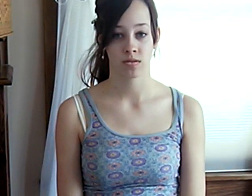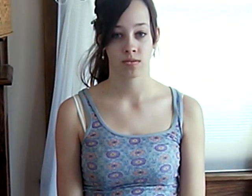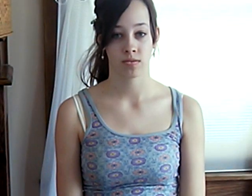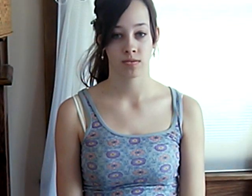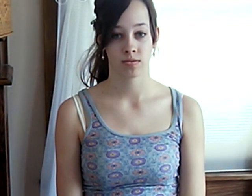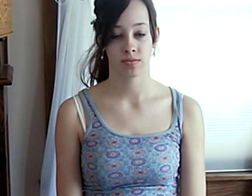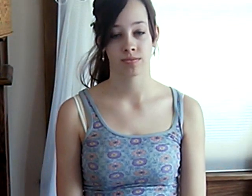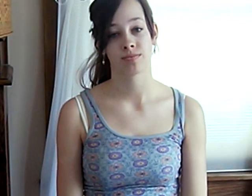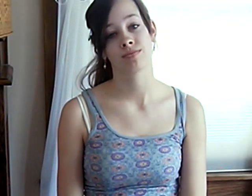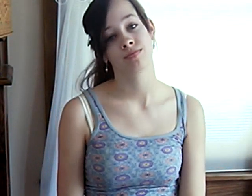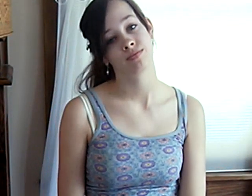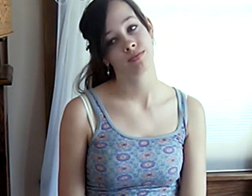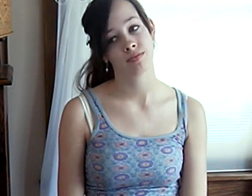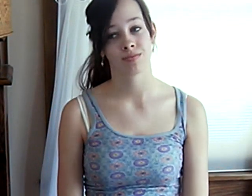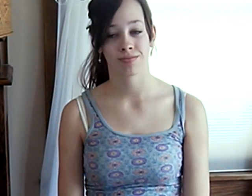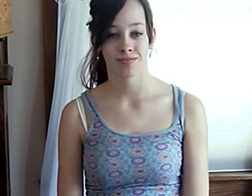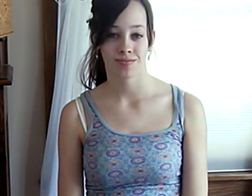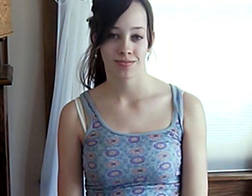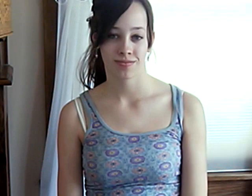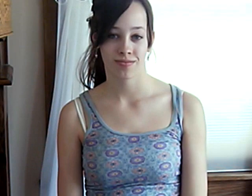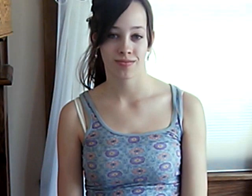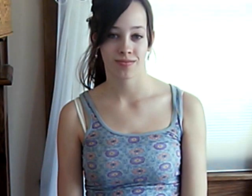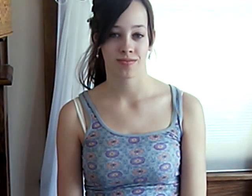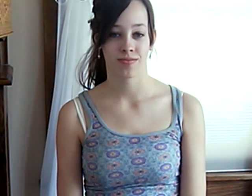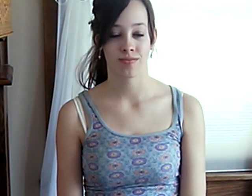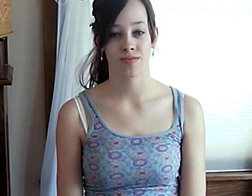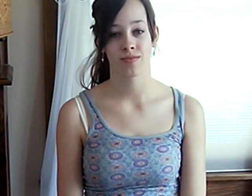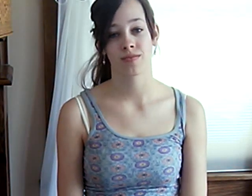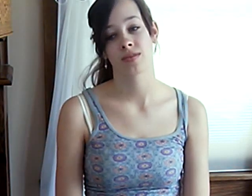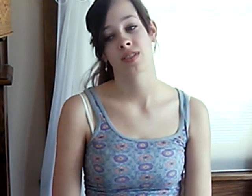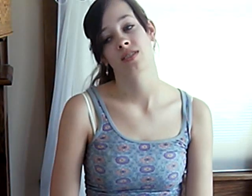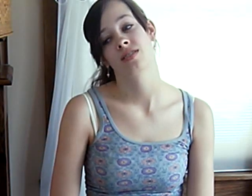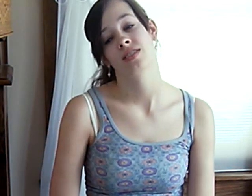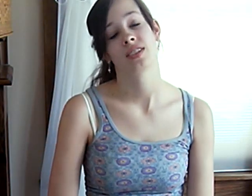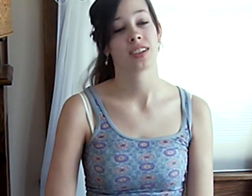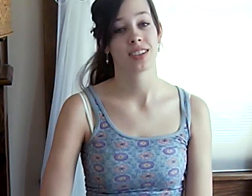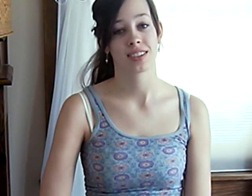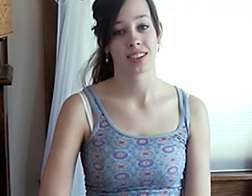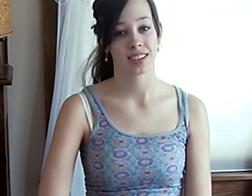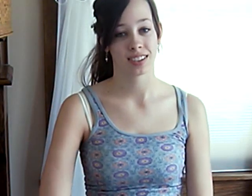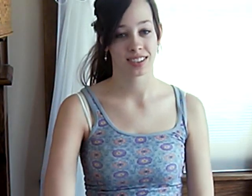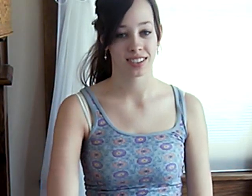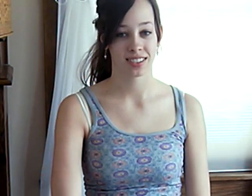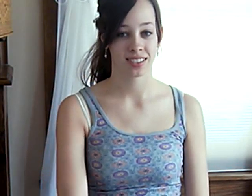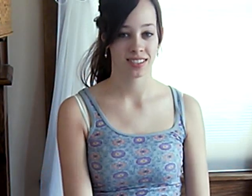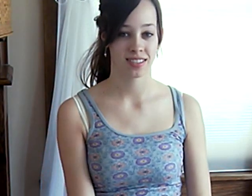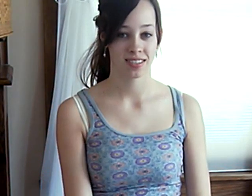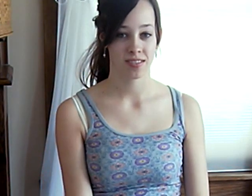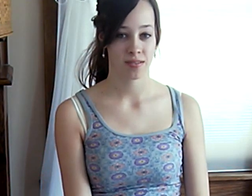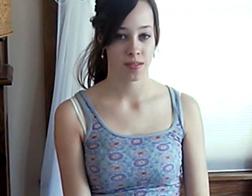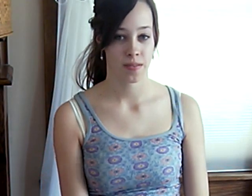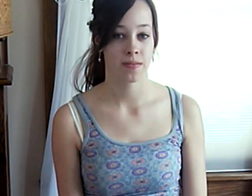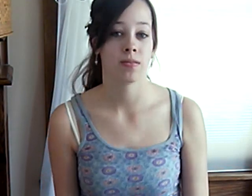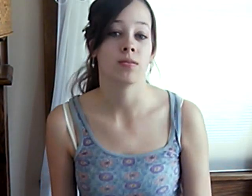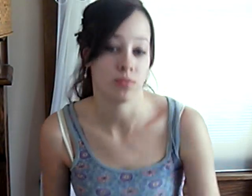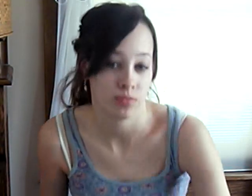Pull my chair out and help me in. You don't know how nice that is, but I do.